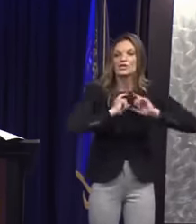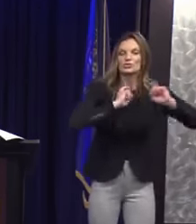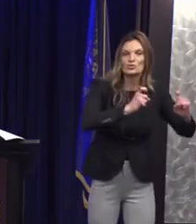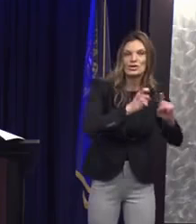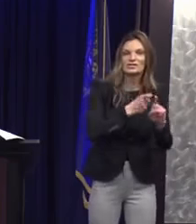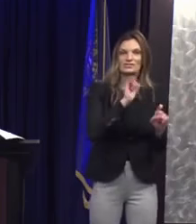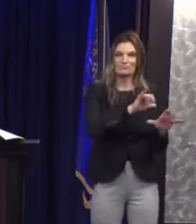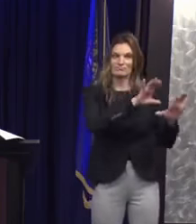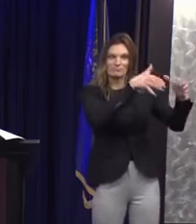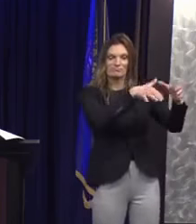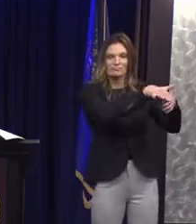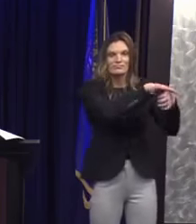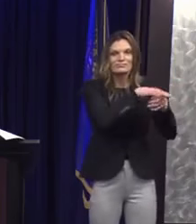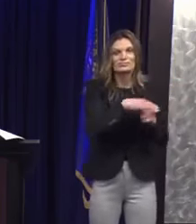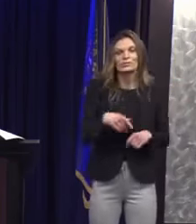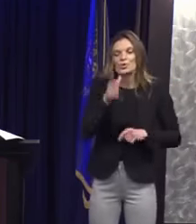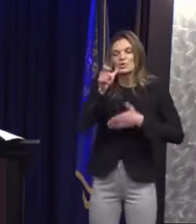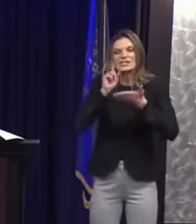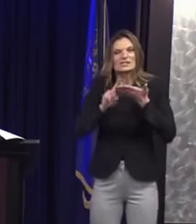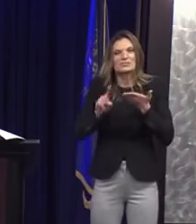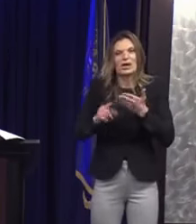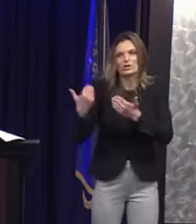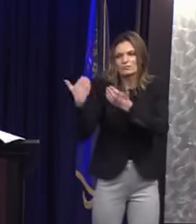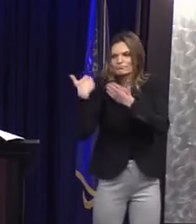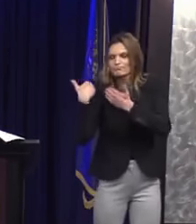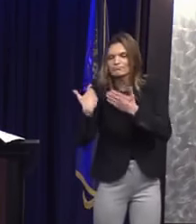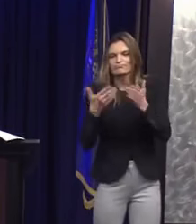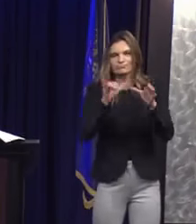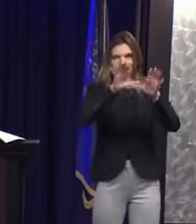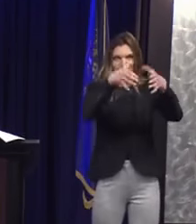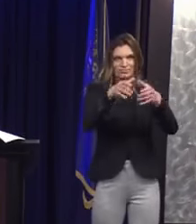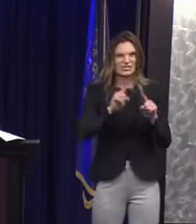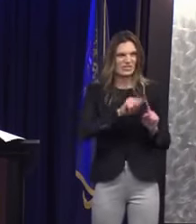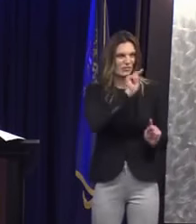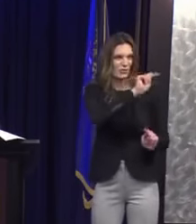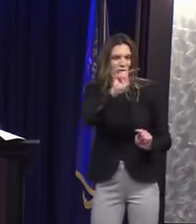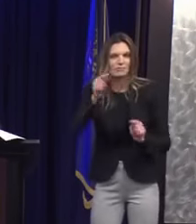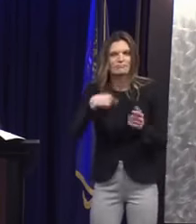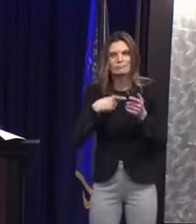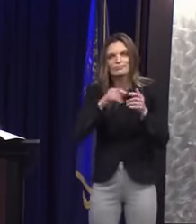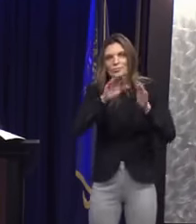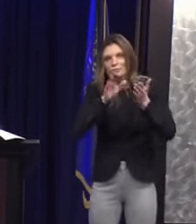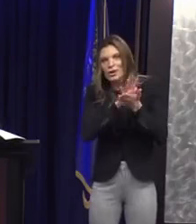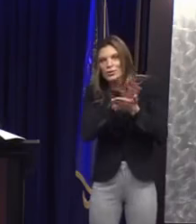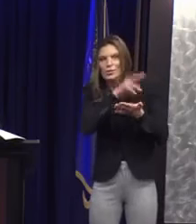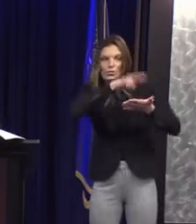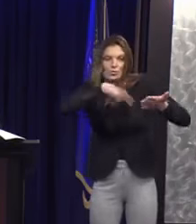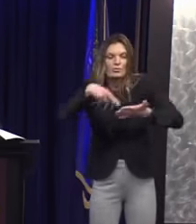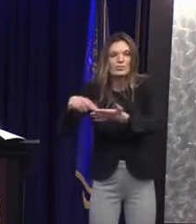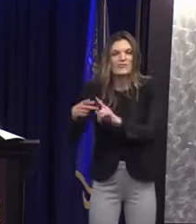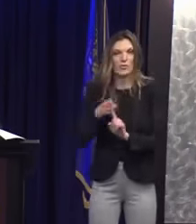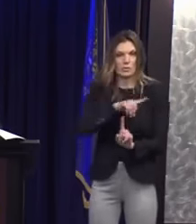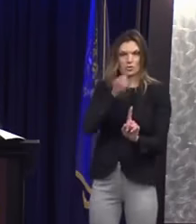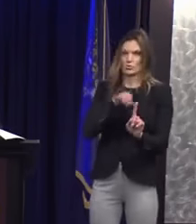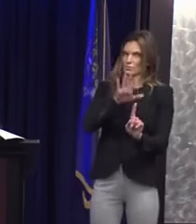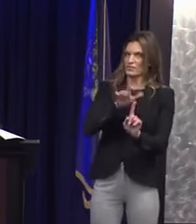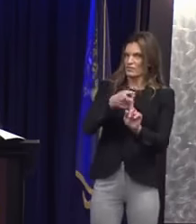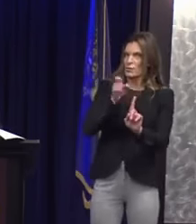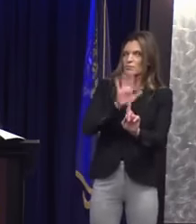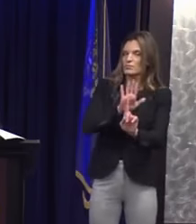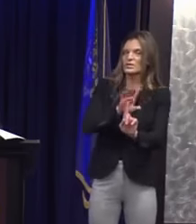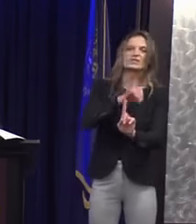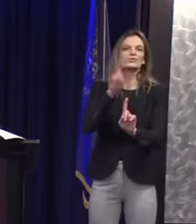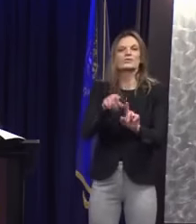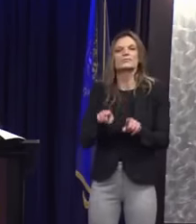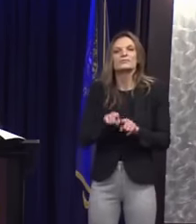the Office of Inspector General report, and various additional documents from the city of Detroit, Detroit, including the city's